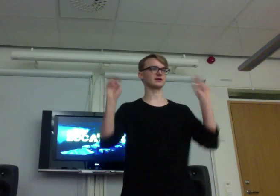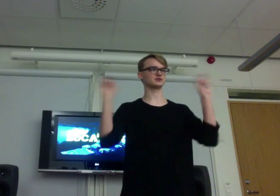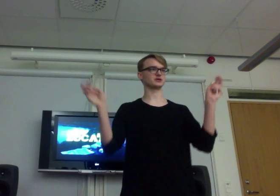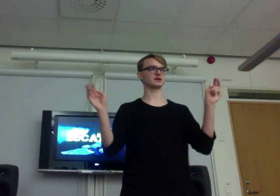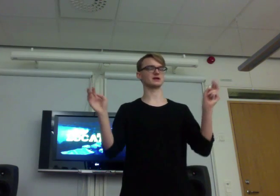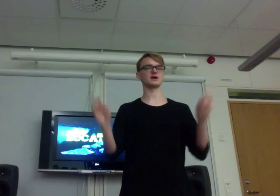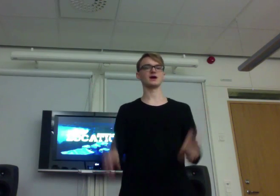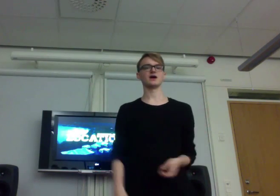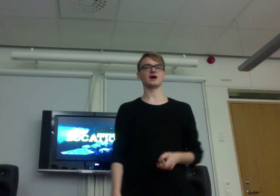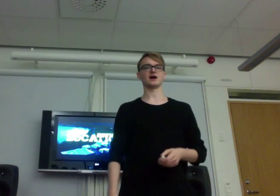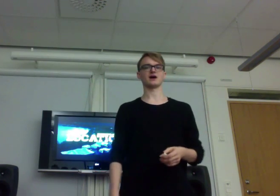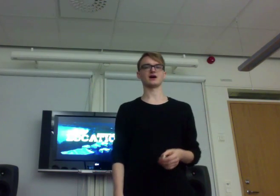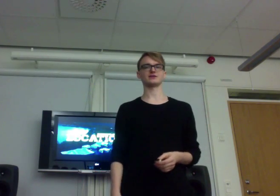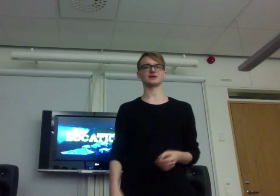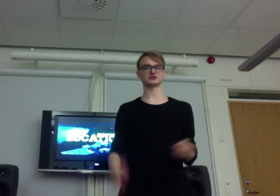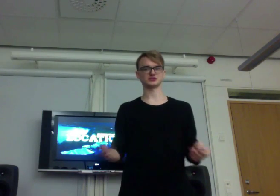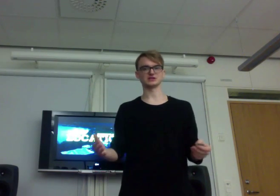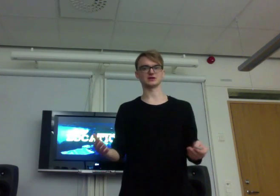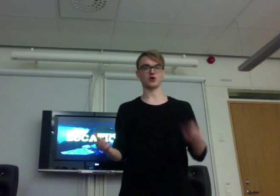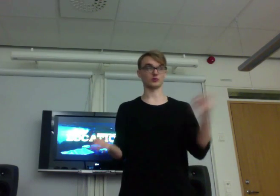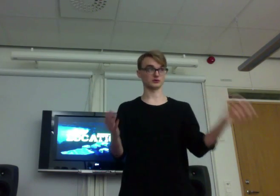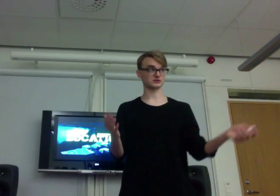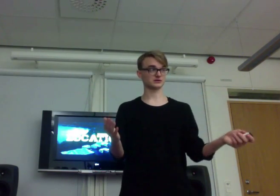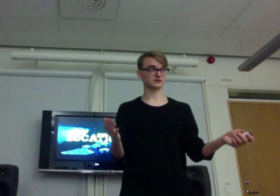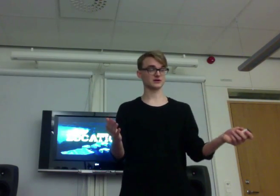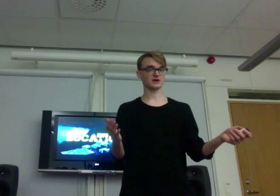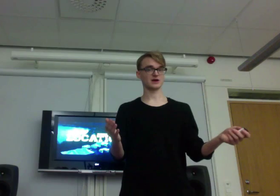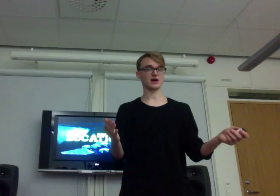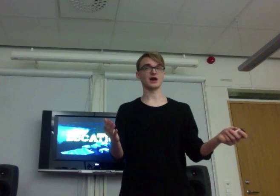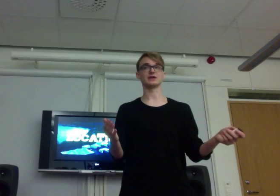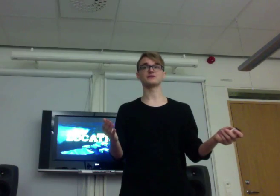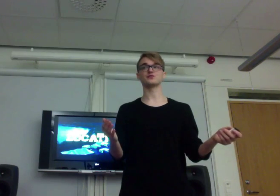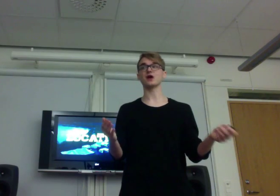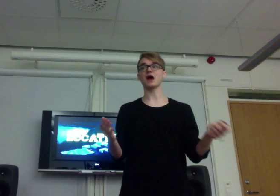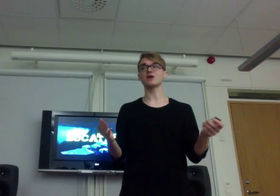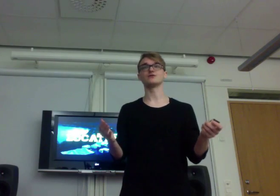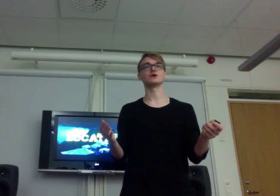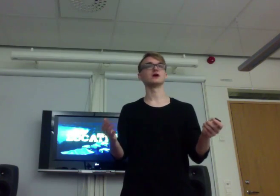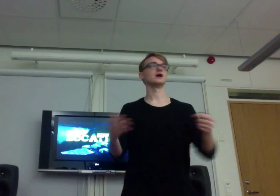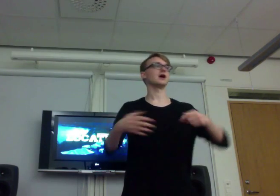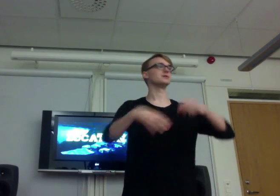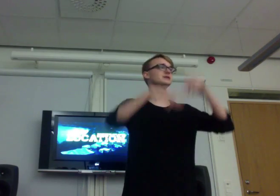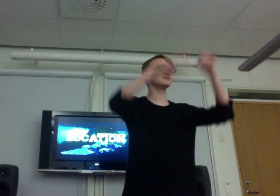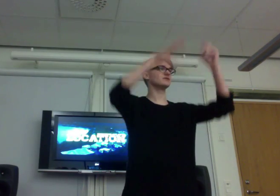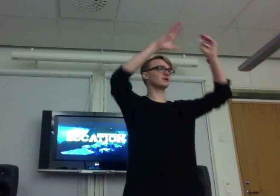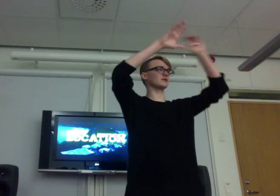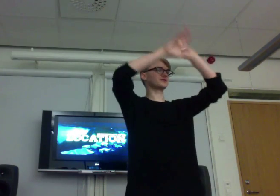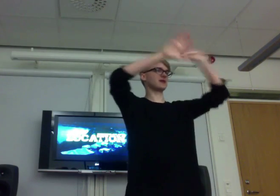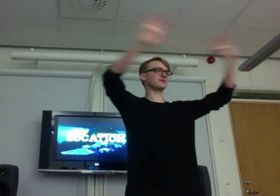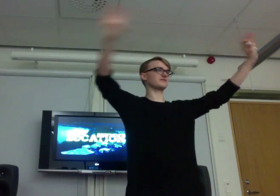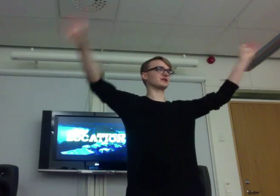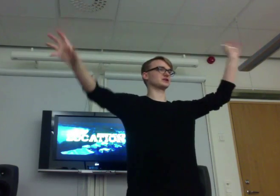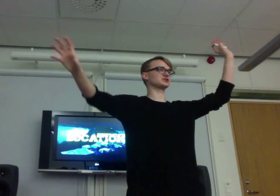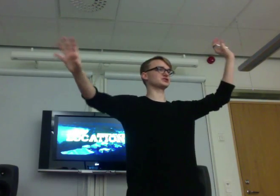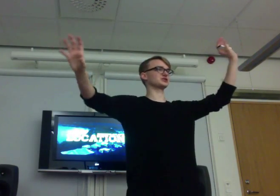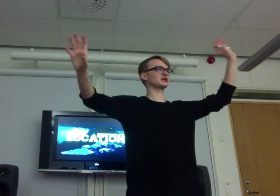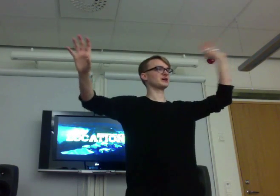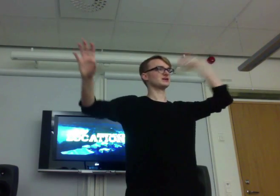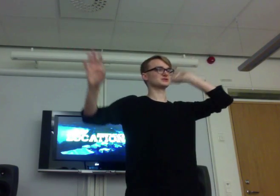is real. That you see. Almost. And if we have a medieval tent village, sort